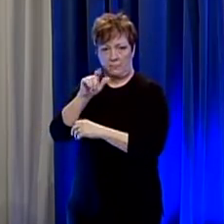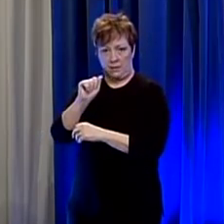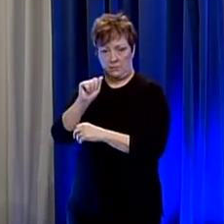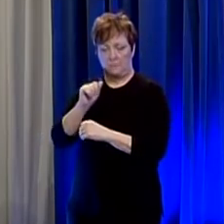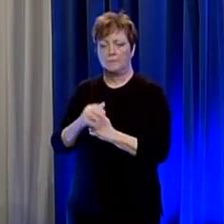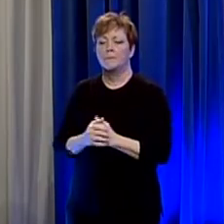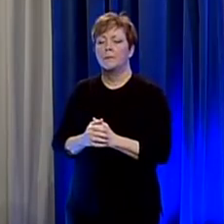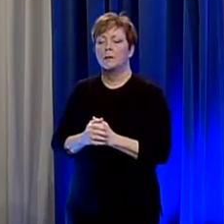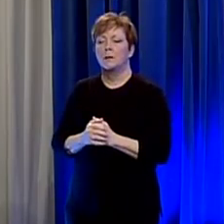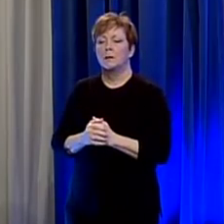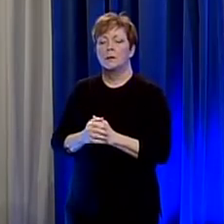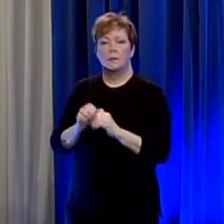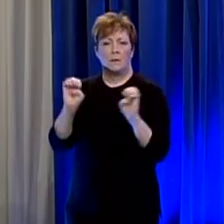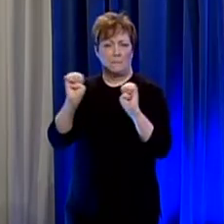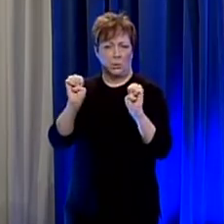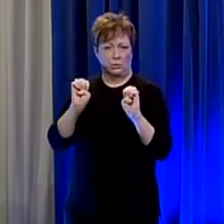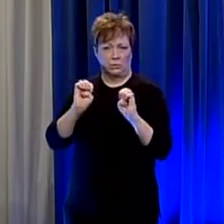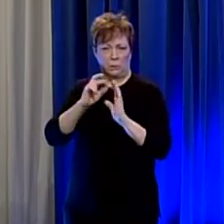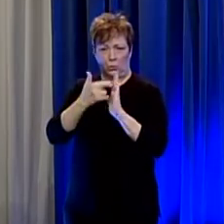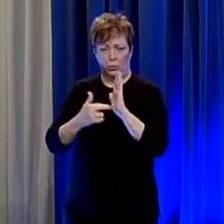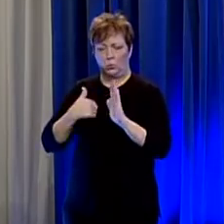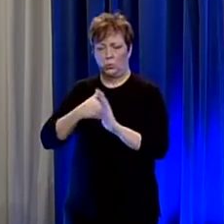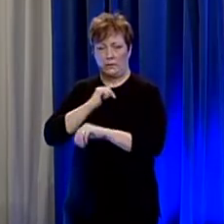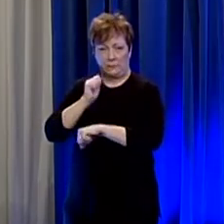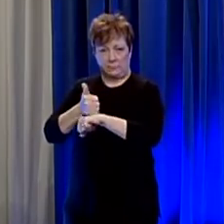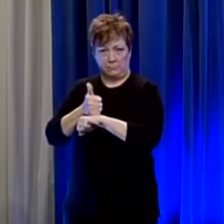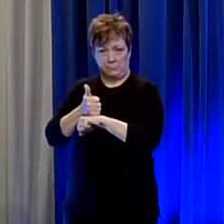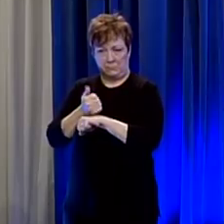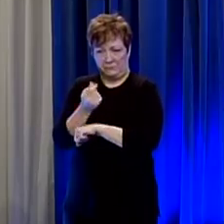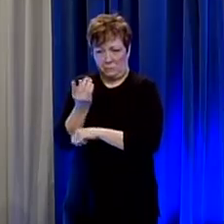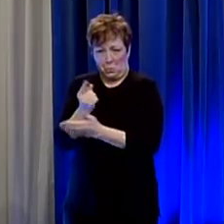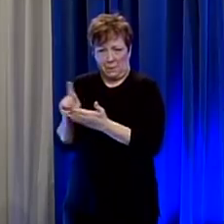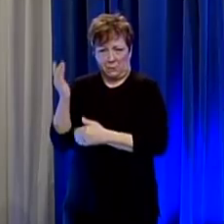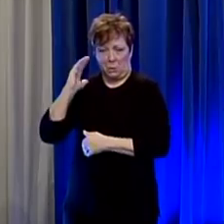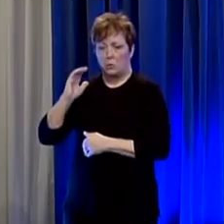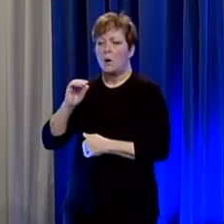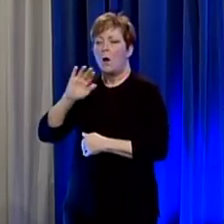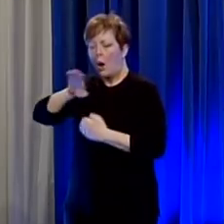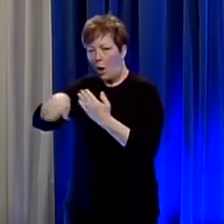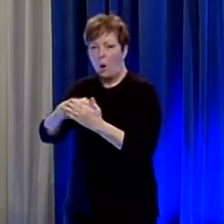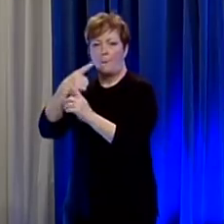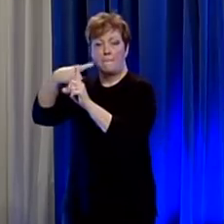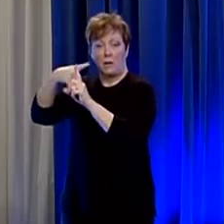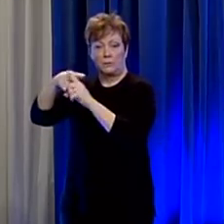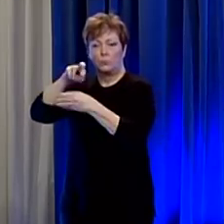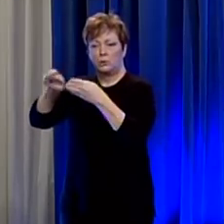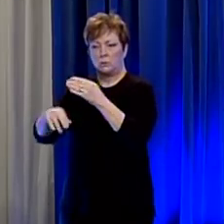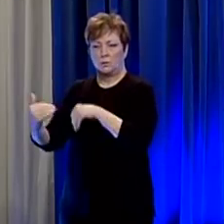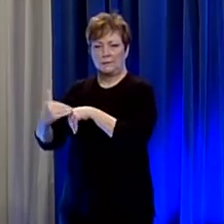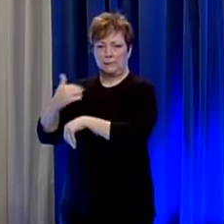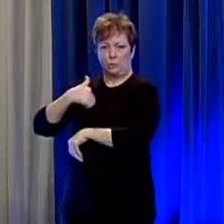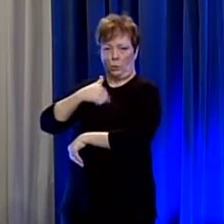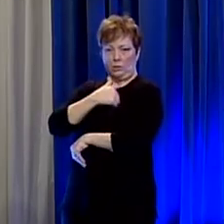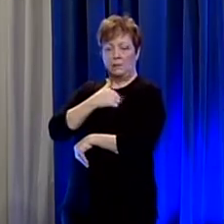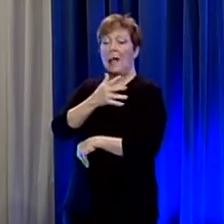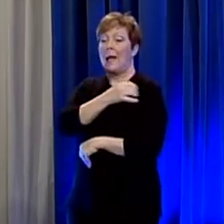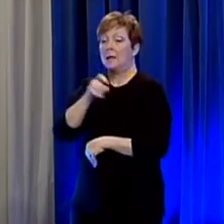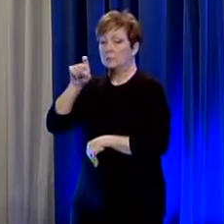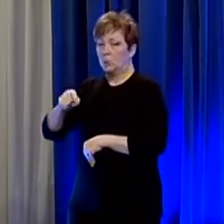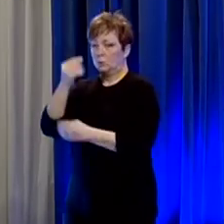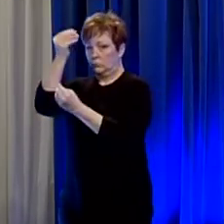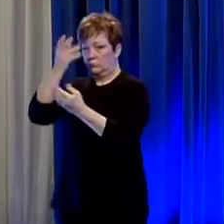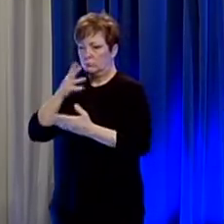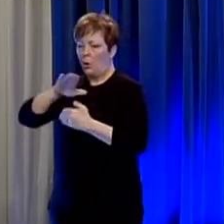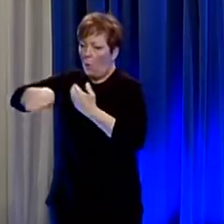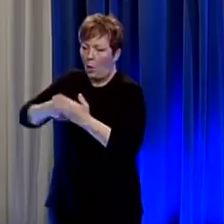by the rule the emergency rule we established a couple of weeks ago we get all positive results and we also are supposed to get all tests